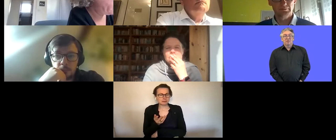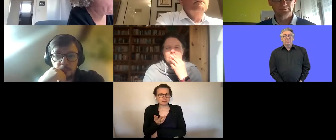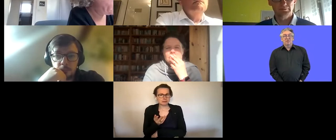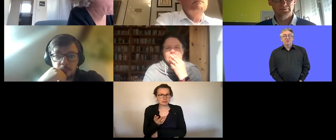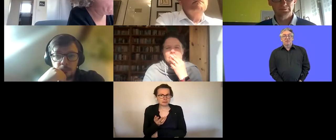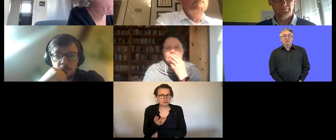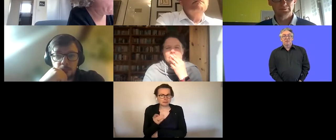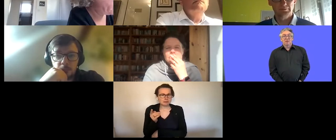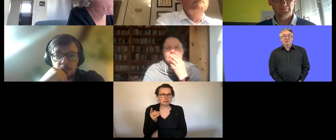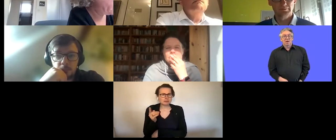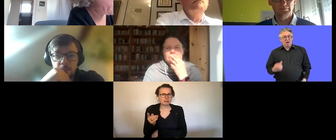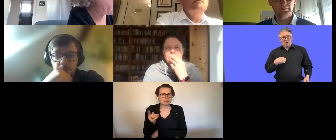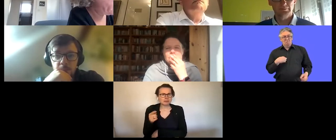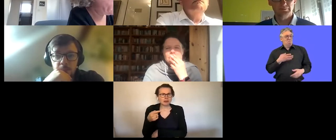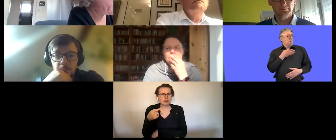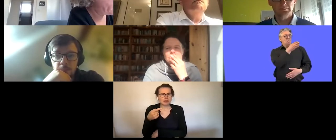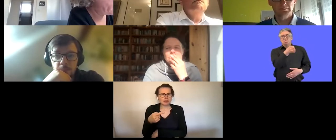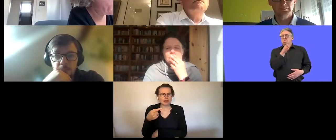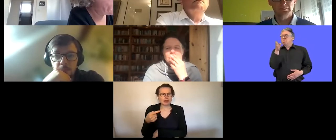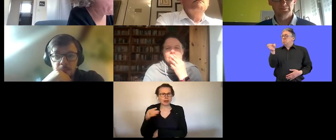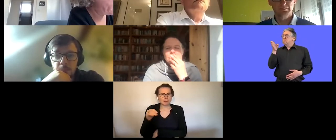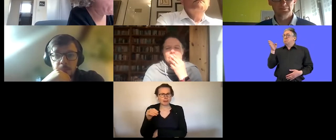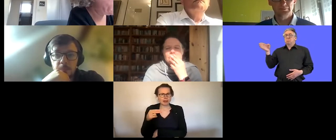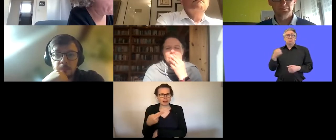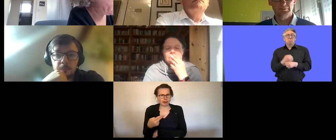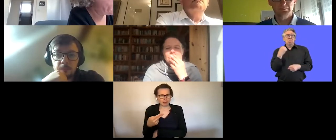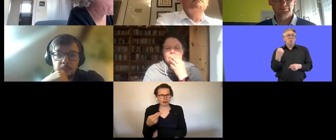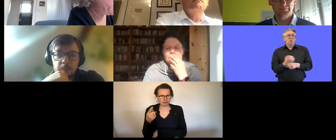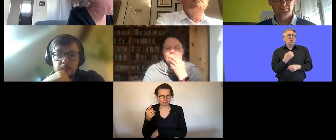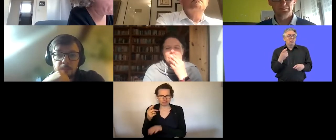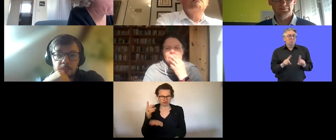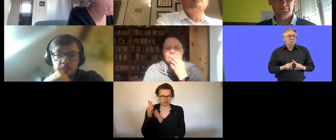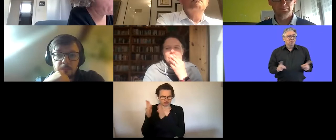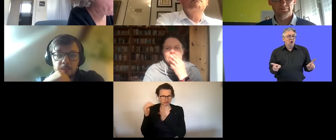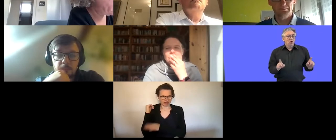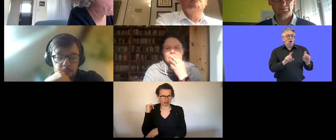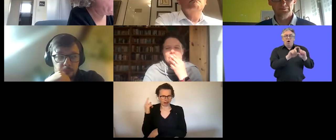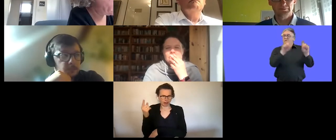that um um receive life assistance